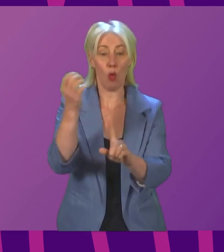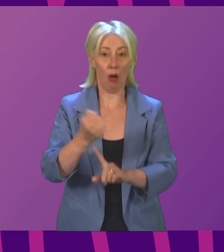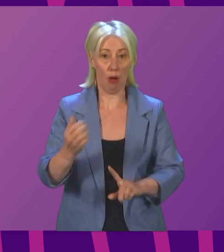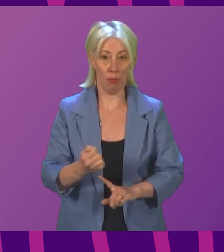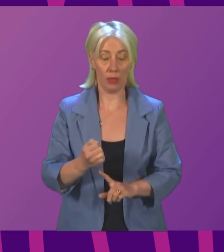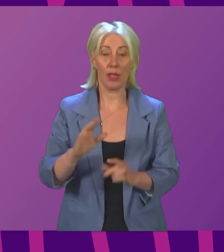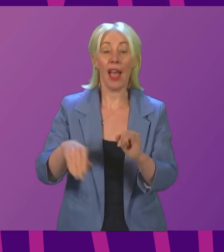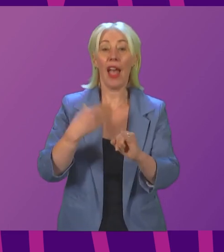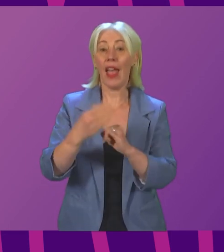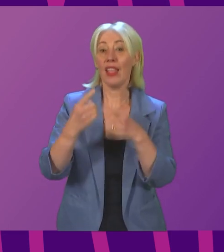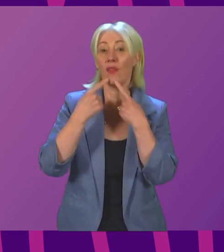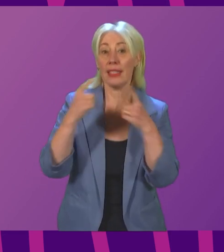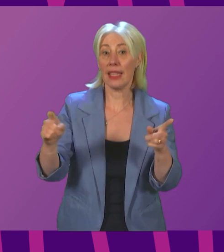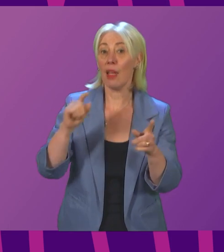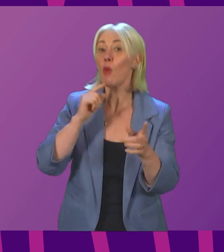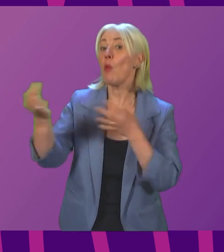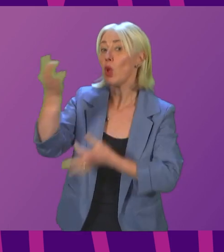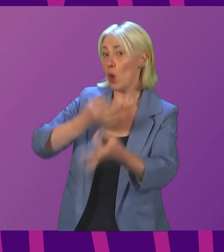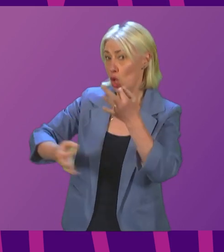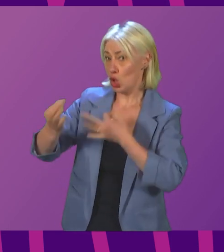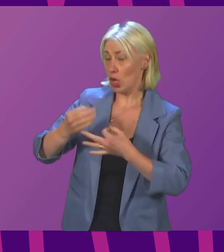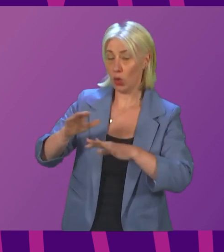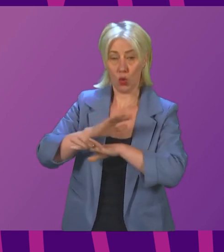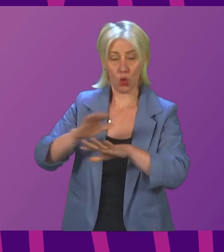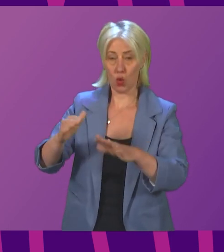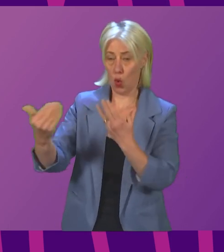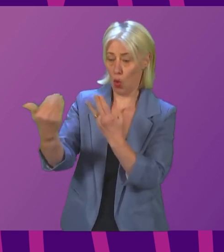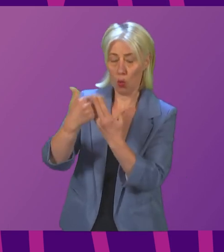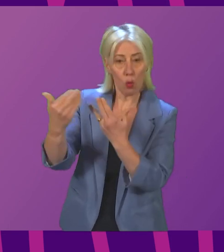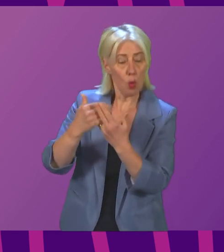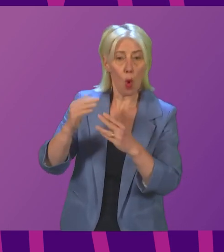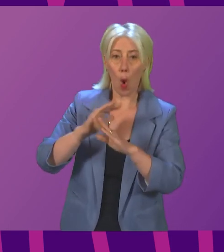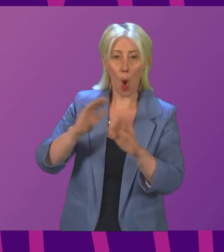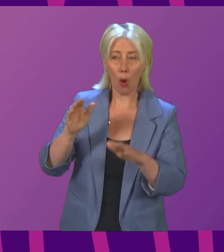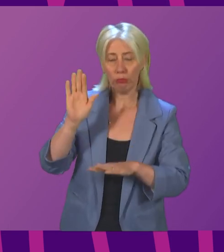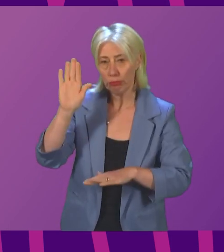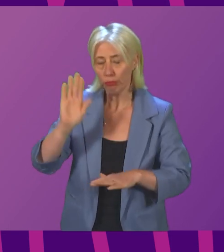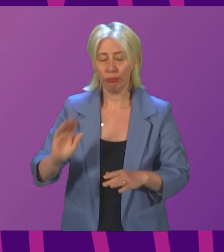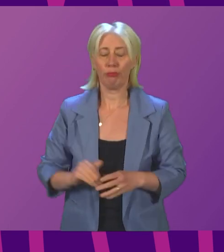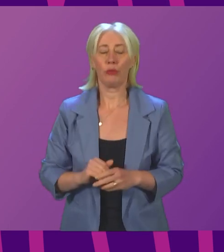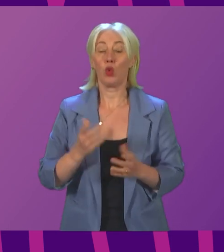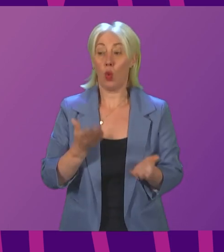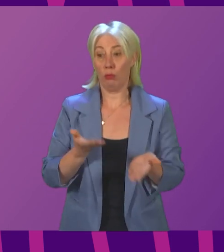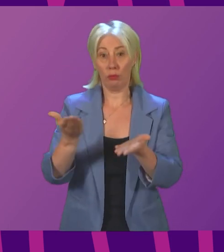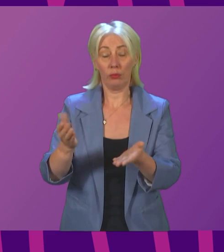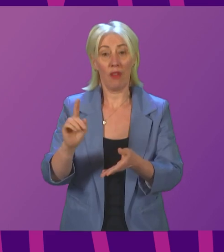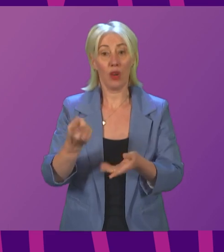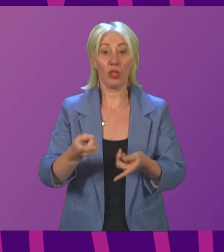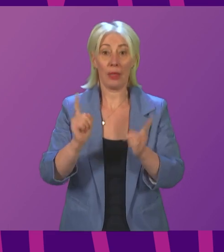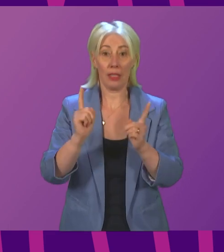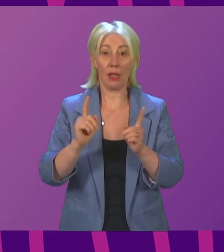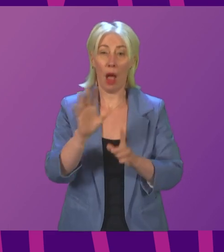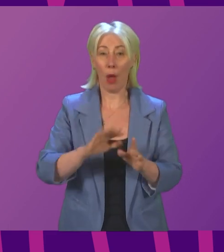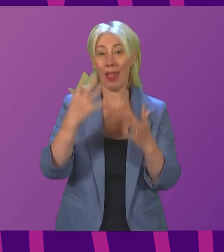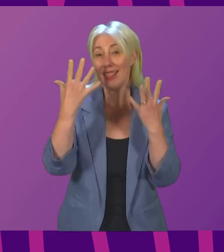at the end of her statement and so therefore there should be no interventions or interruptions. First Minister, Nicola Sturgeon,